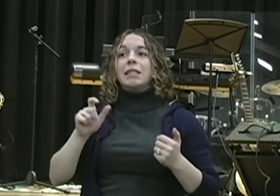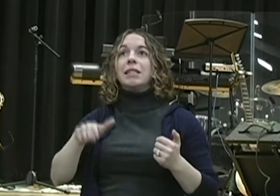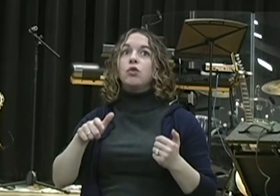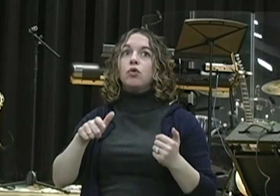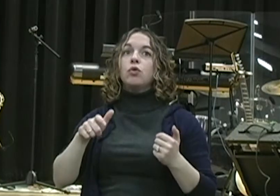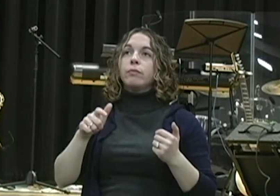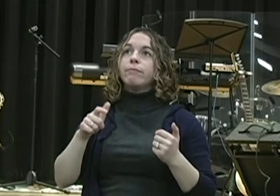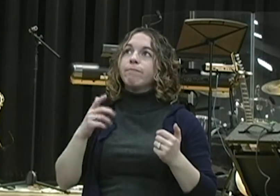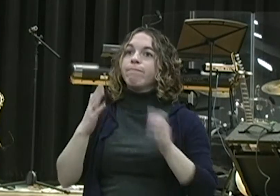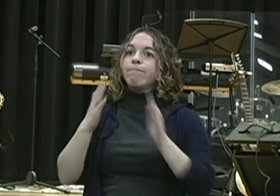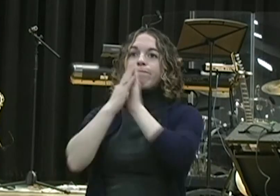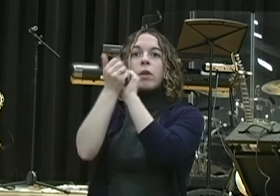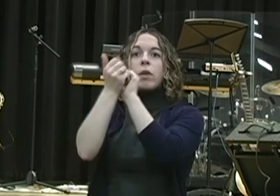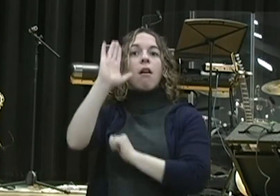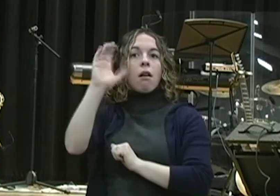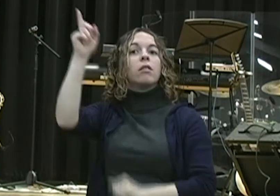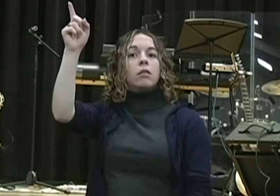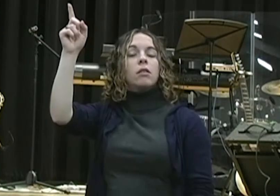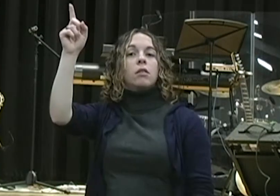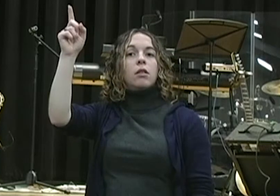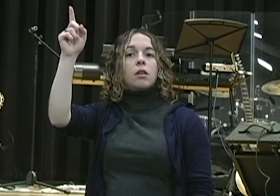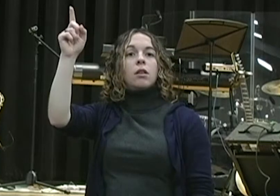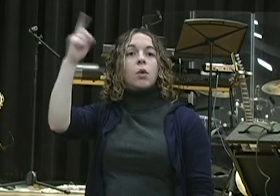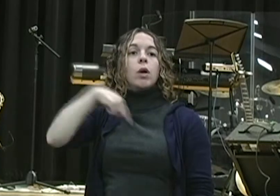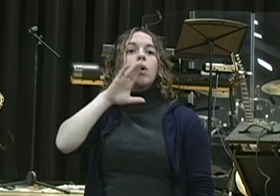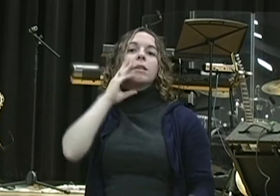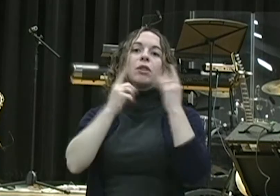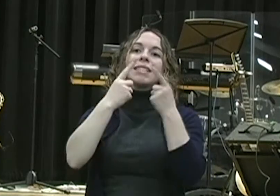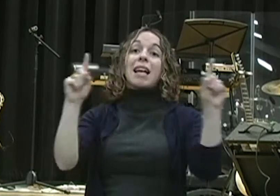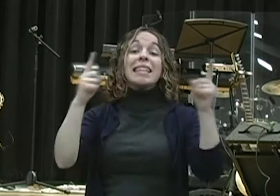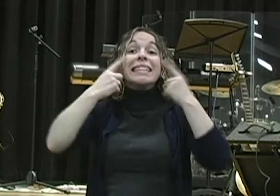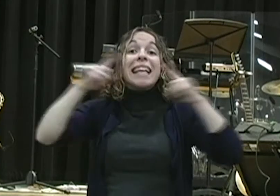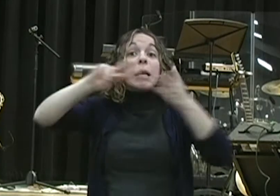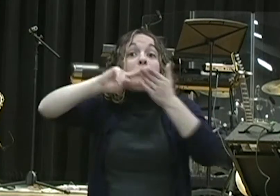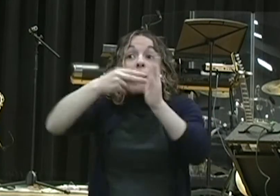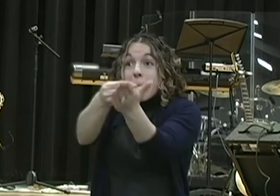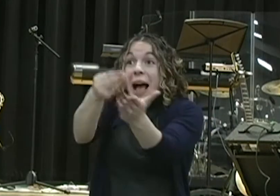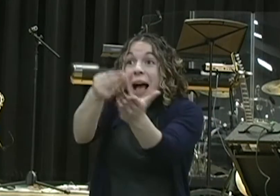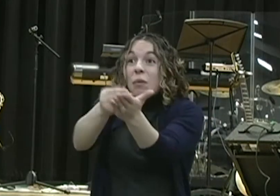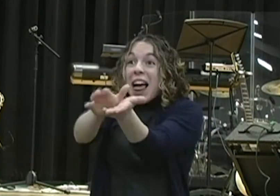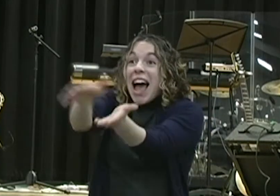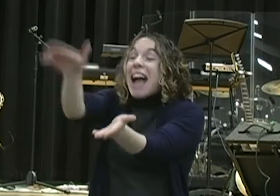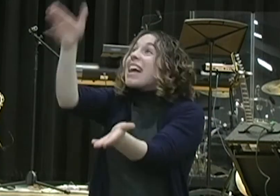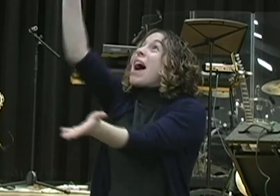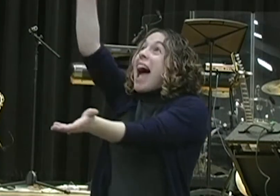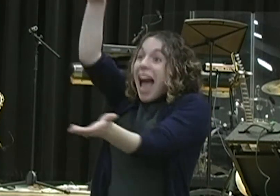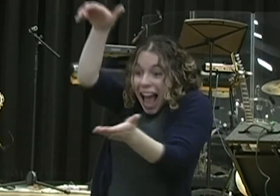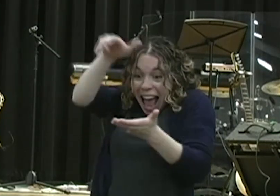a million times prosper as a parent than I would in my bank account. Now, I believe God will bless my bank account, but how many people know those are